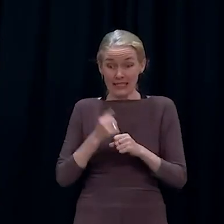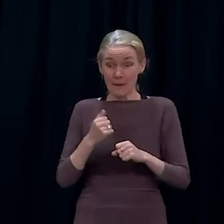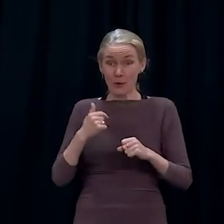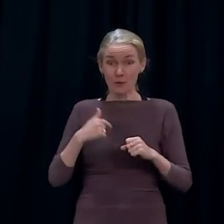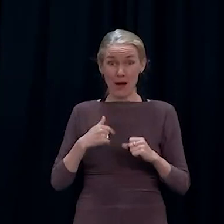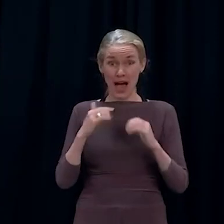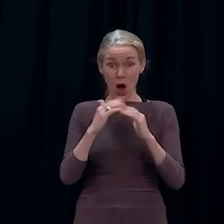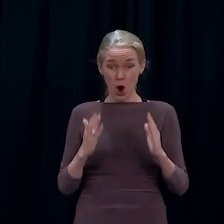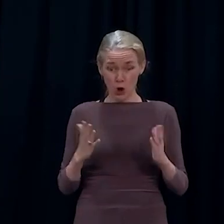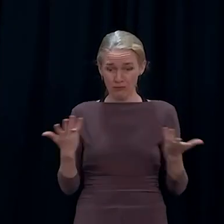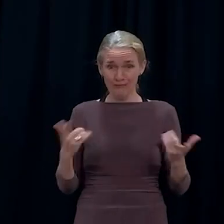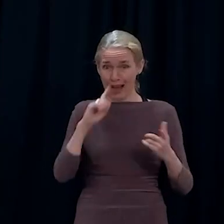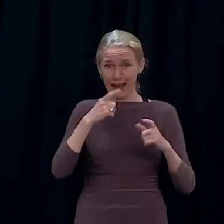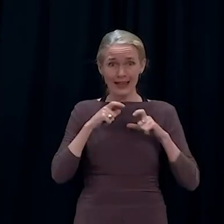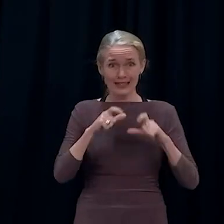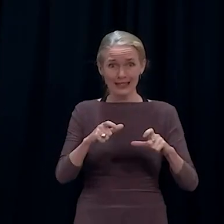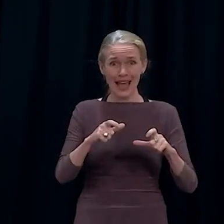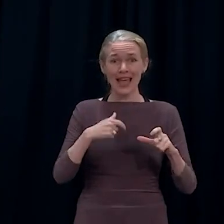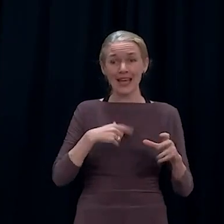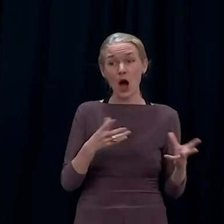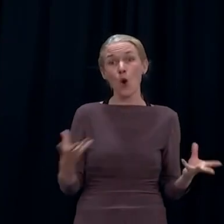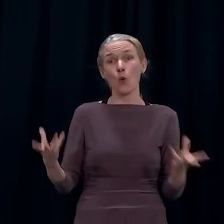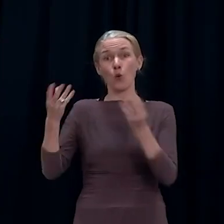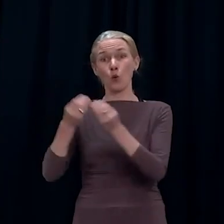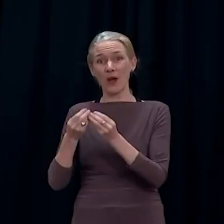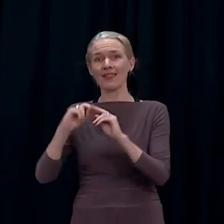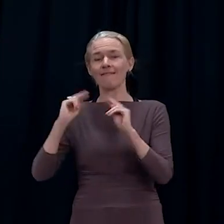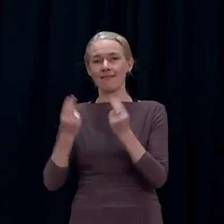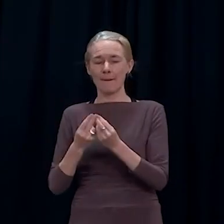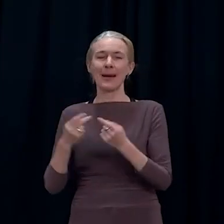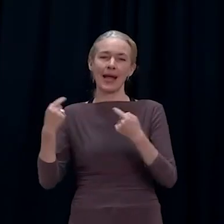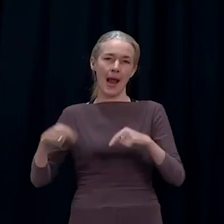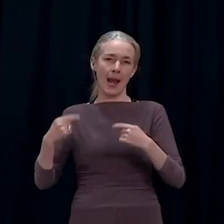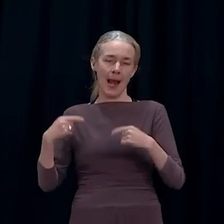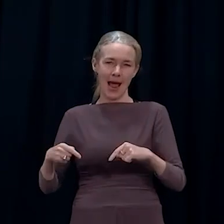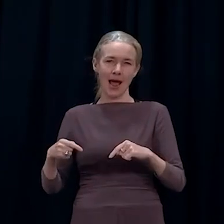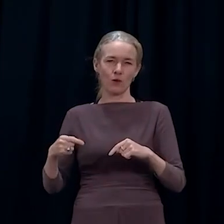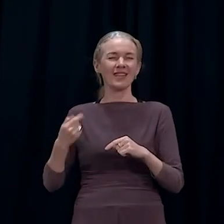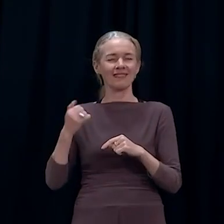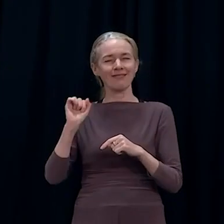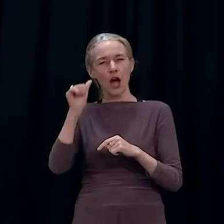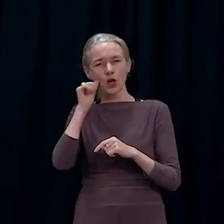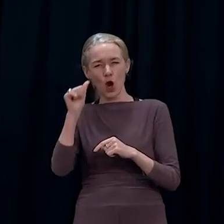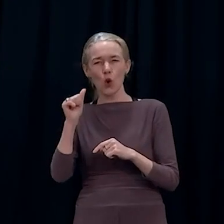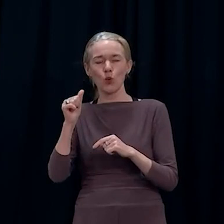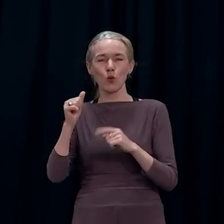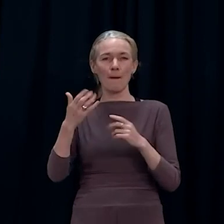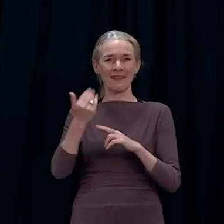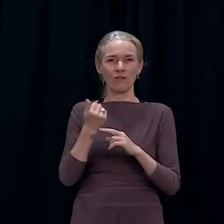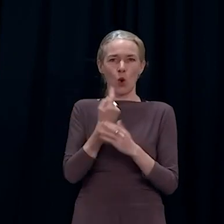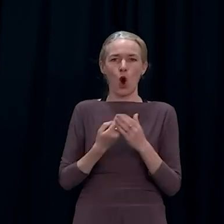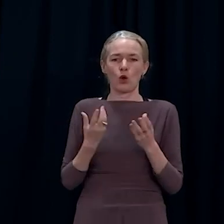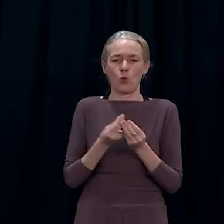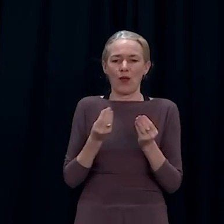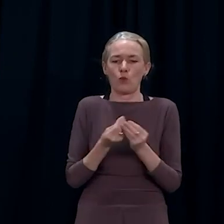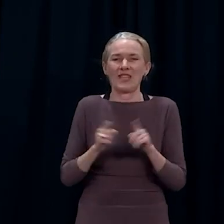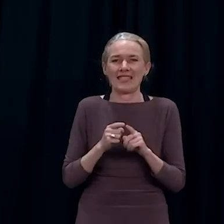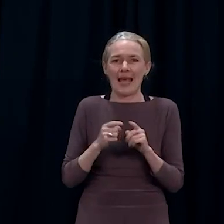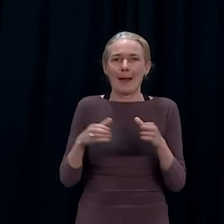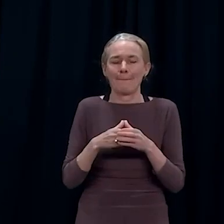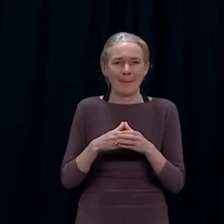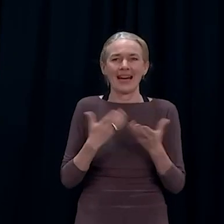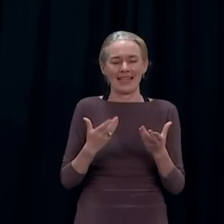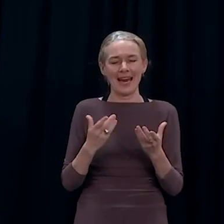Please call 111. life, health or property is in danger, emergency services continue to operate. Check